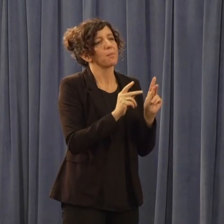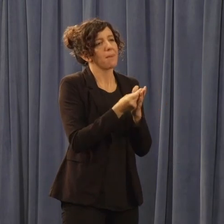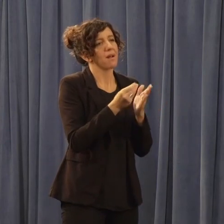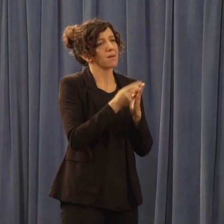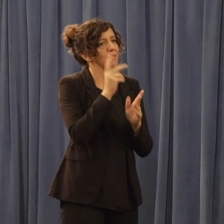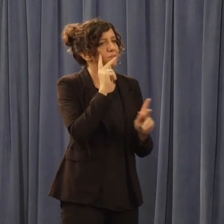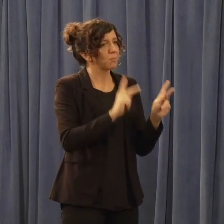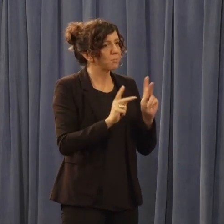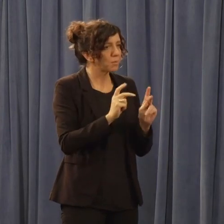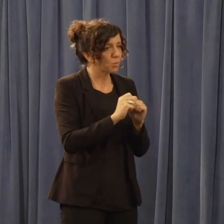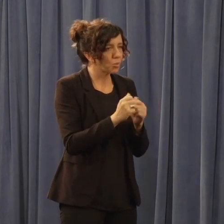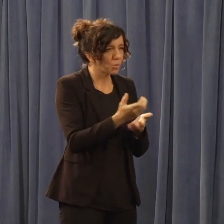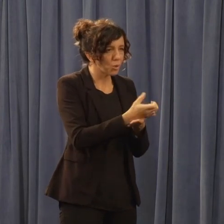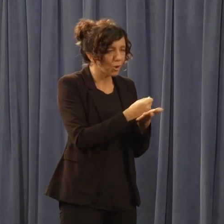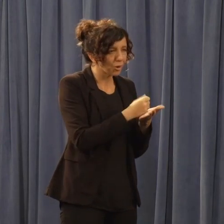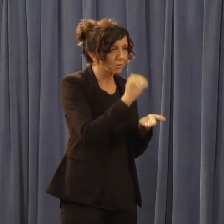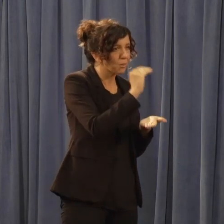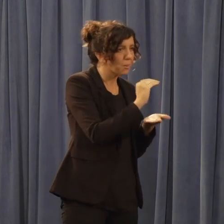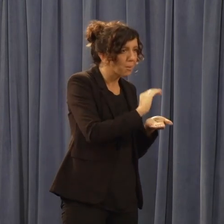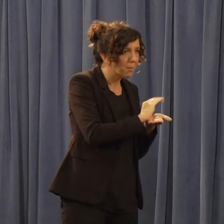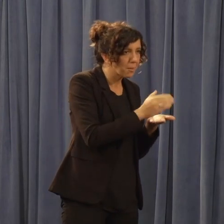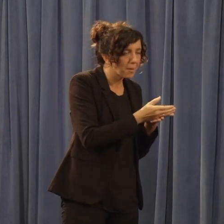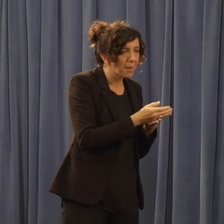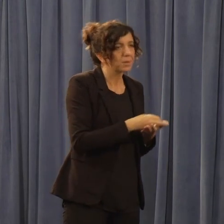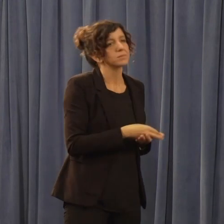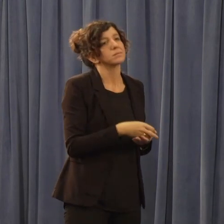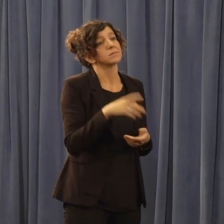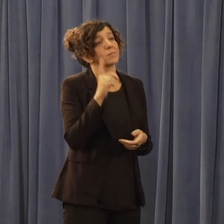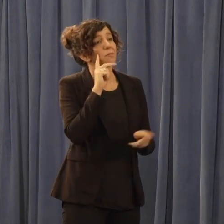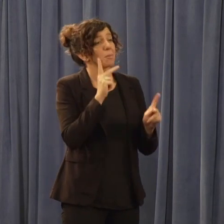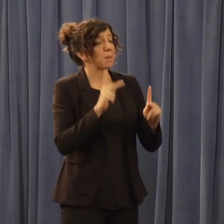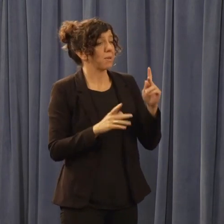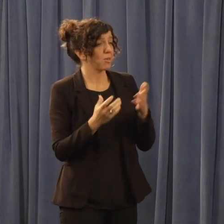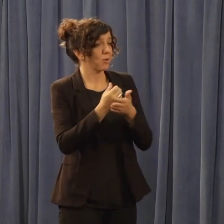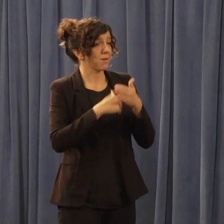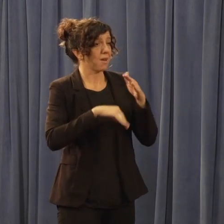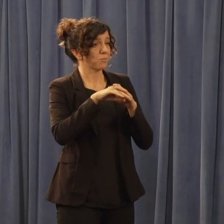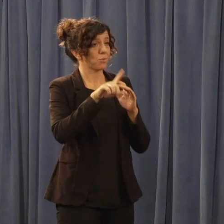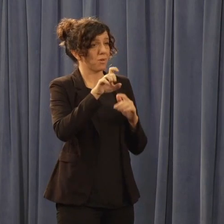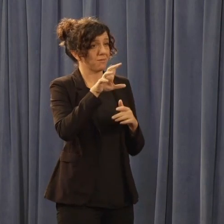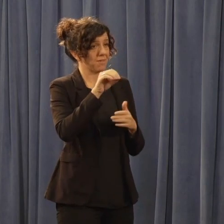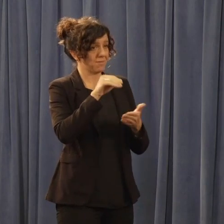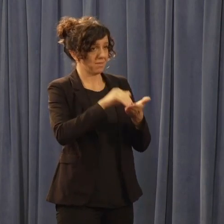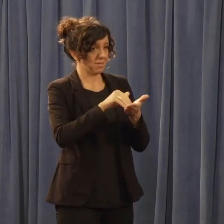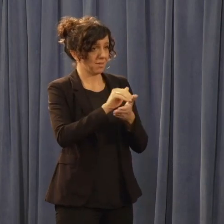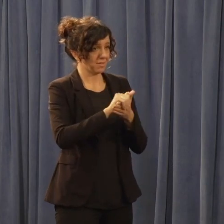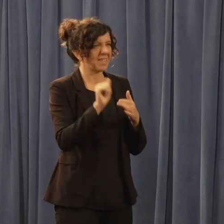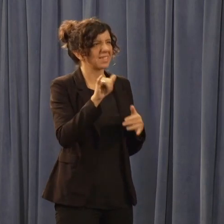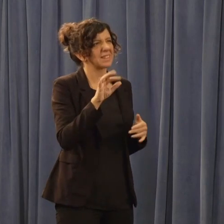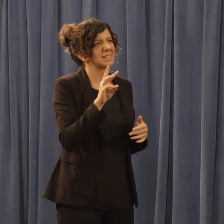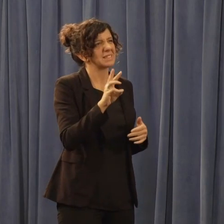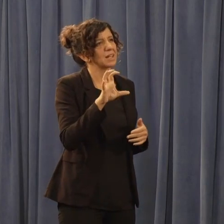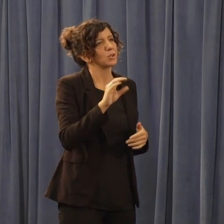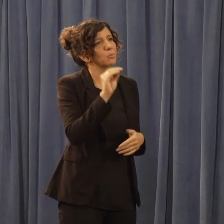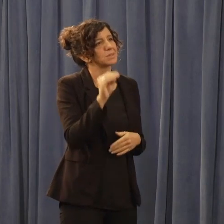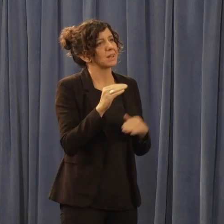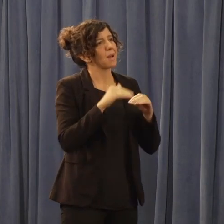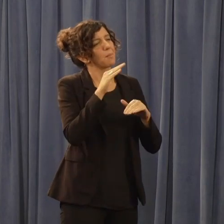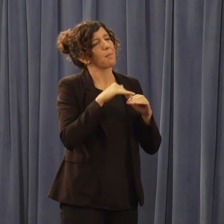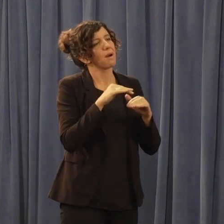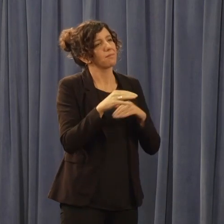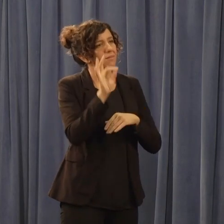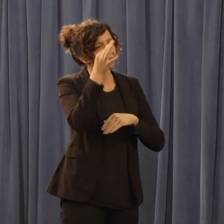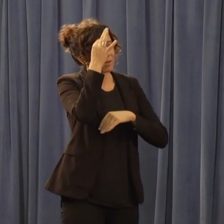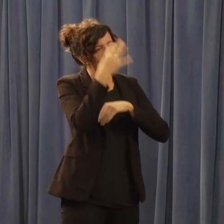expanded subsidies for families earning up to $150,000. That's folks earning up to 600% of federal poverty. No